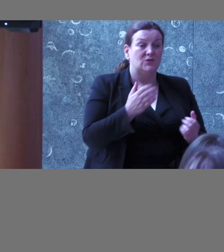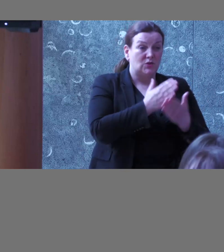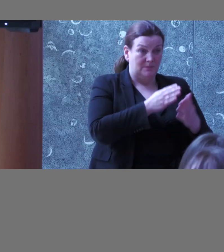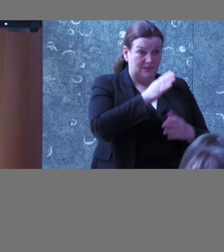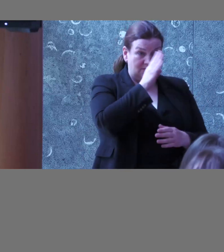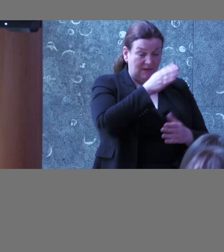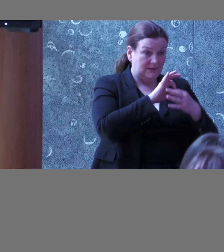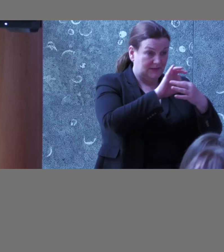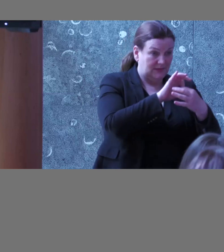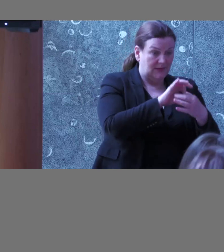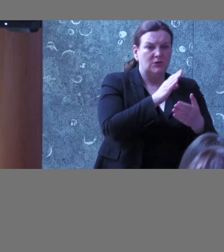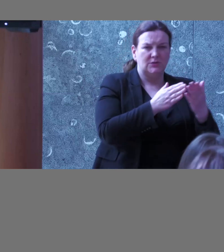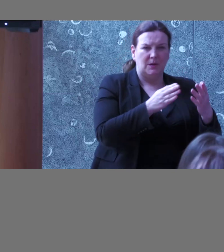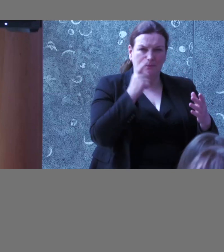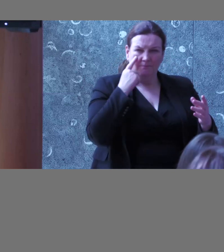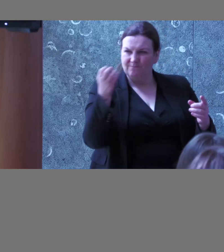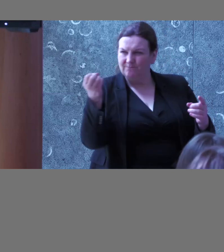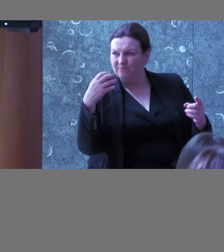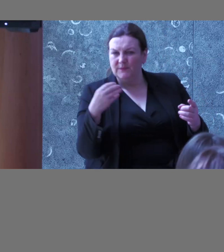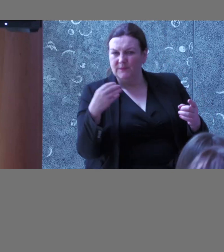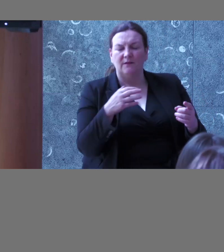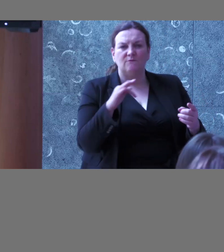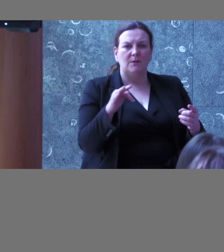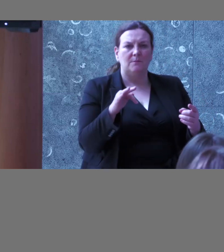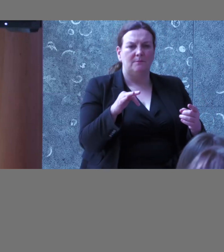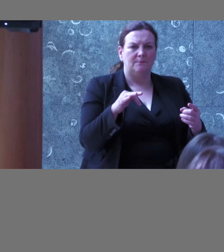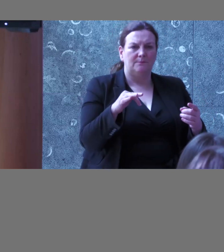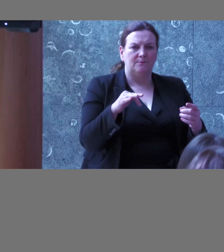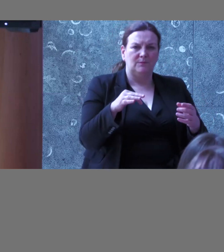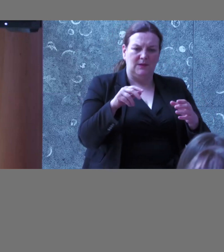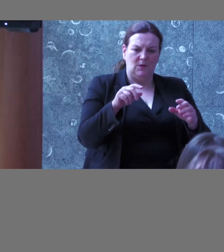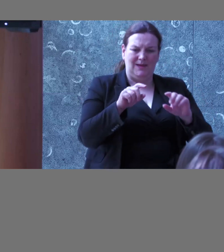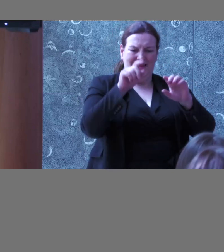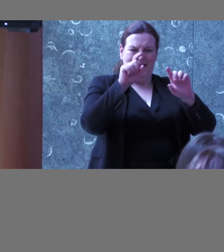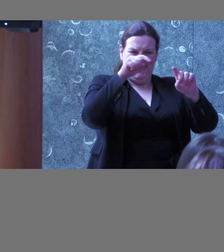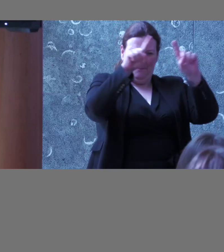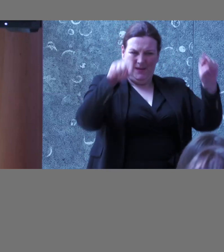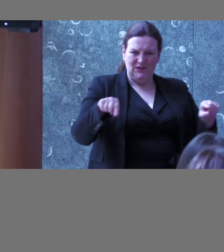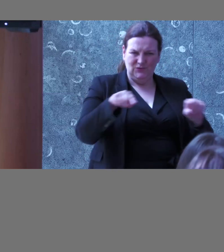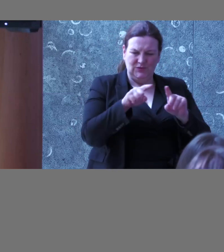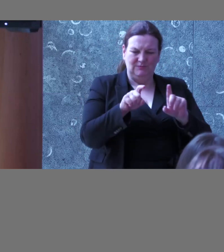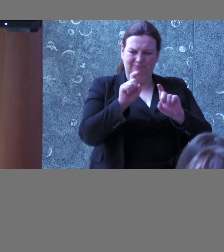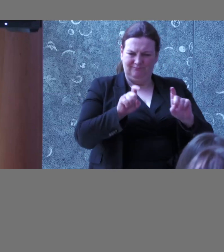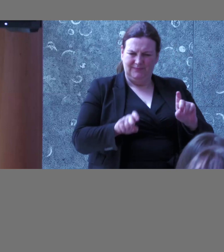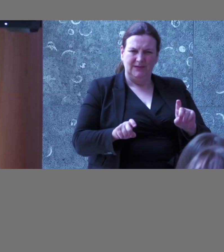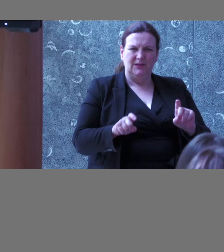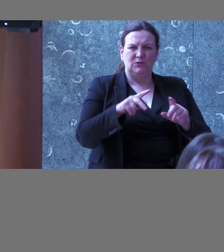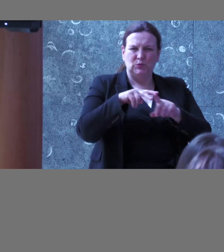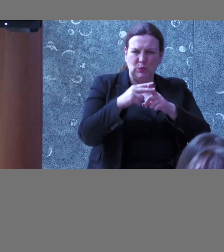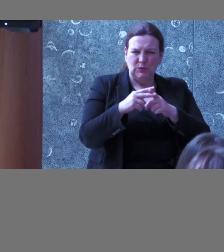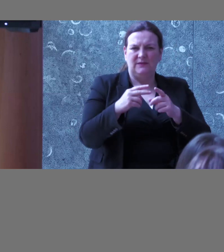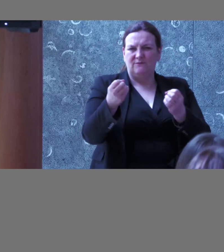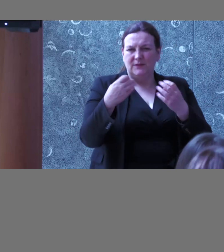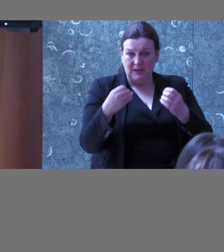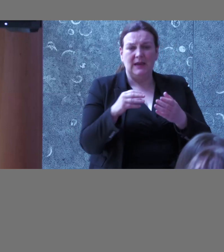from gathering insights from some of our in-page widgets that are widget tools, so like feedback